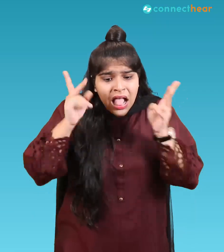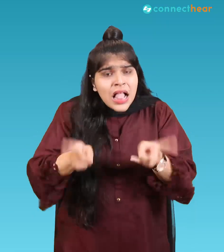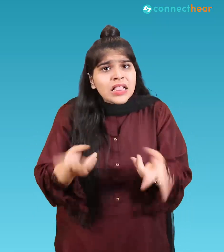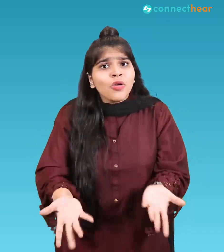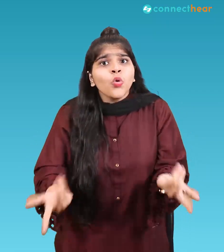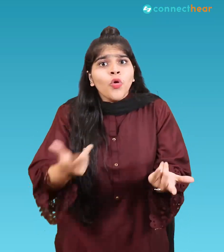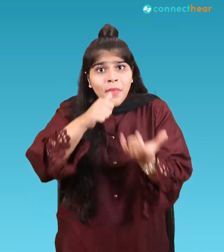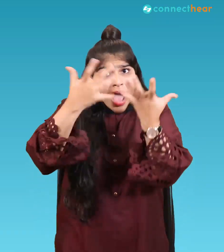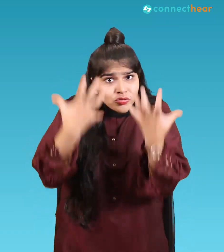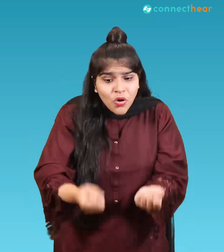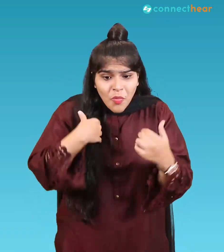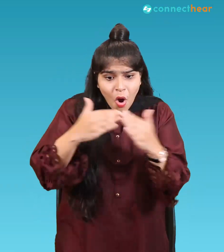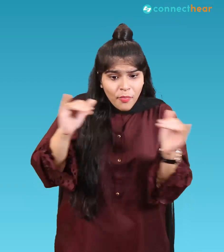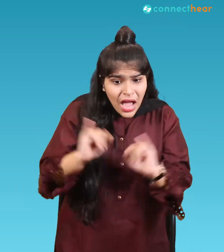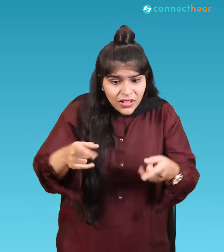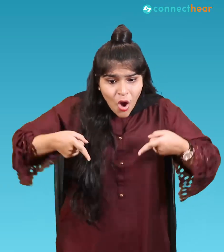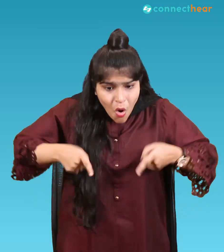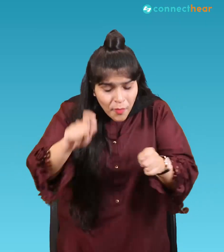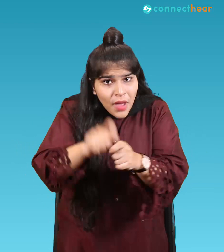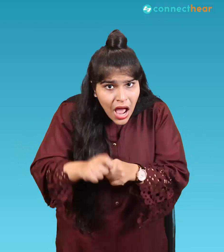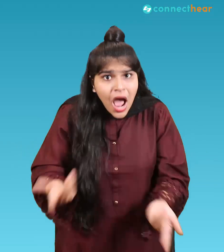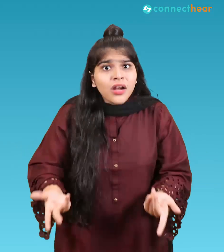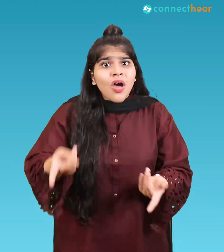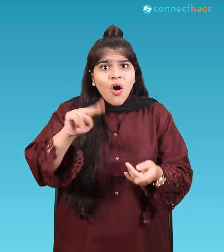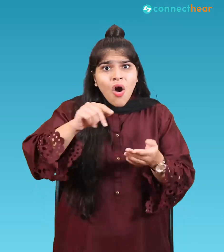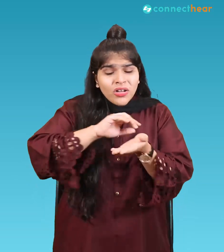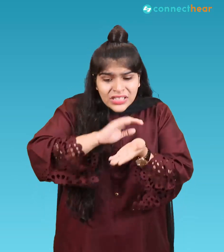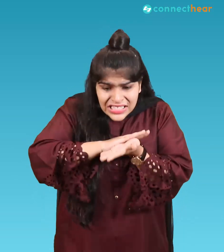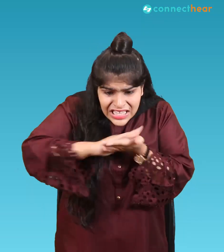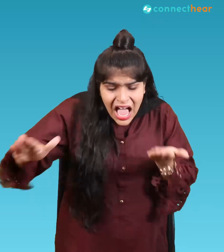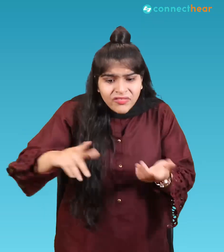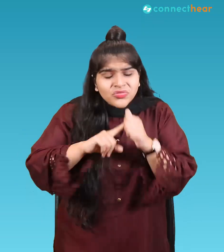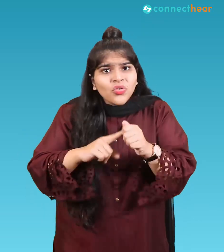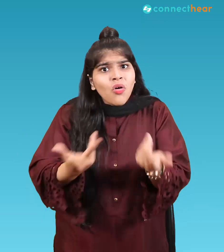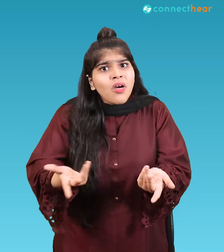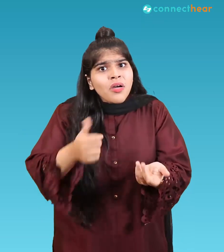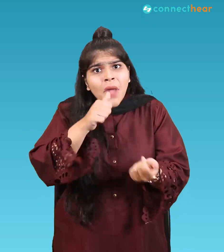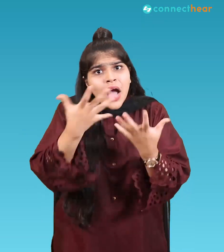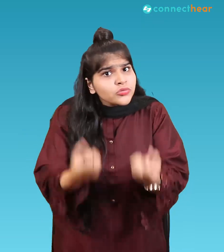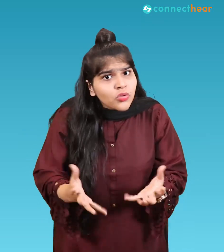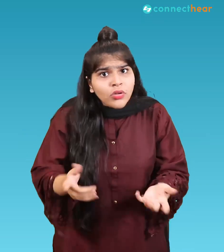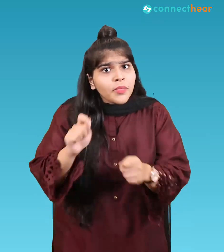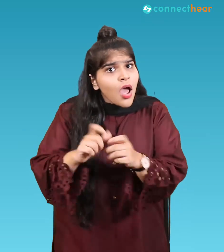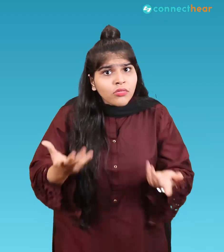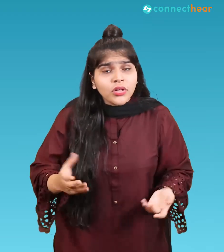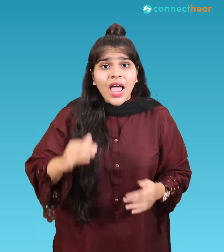and roads be repaired and made from scratch they called upon the CBC chief executive officer to